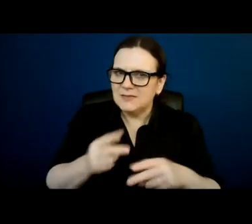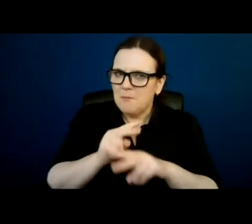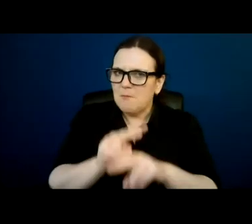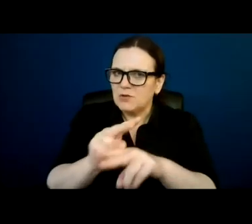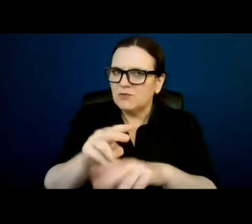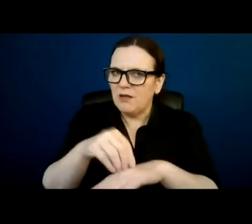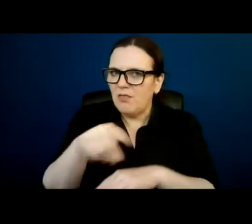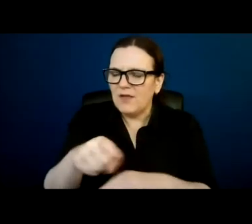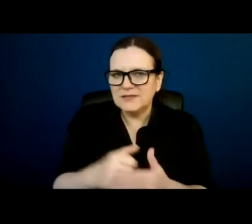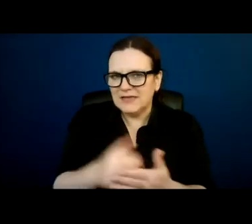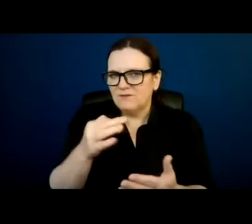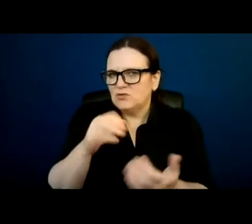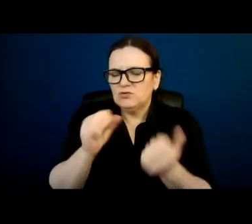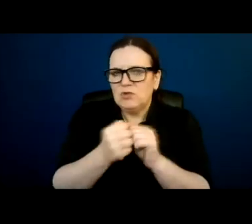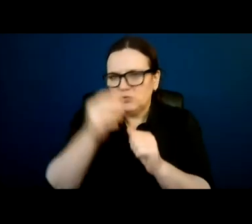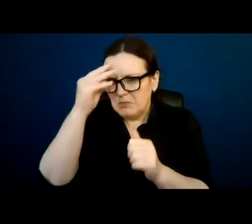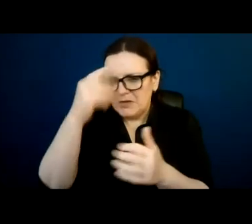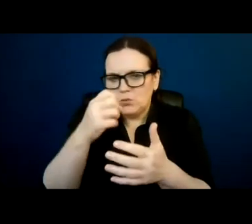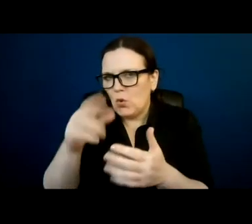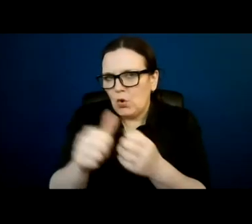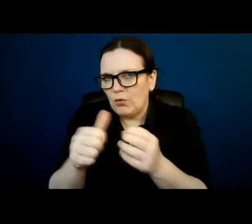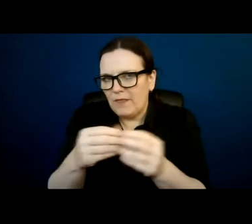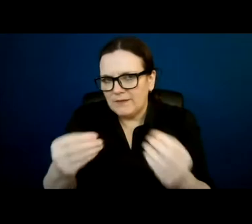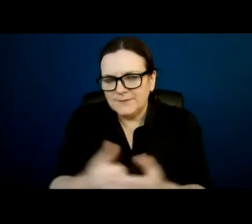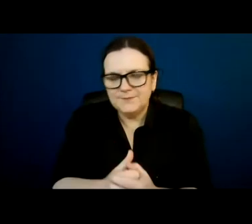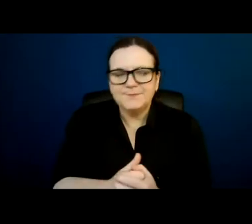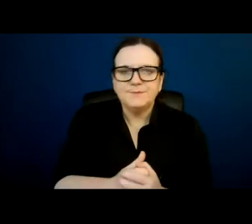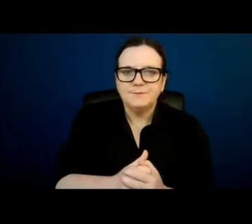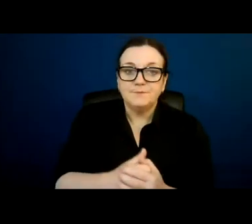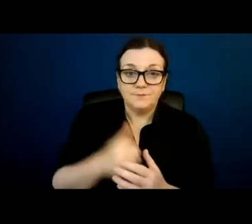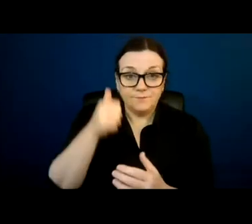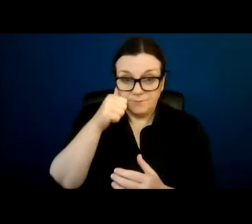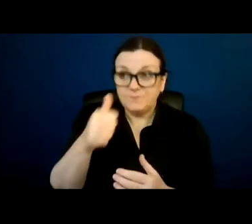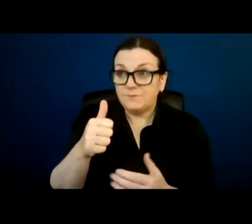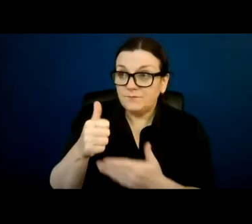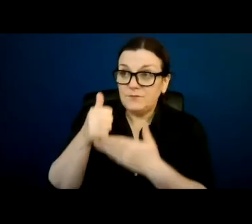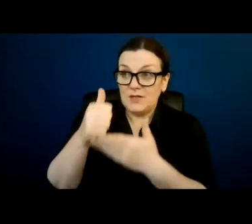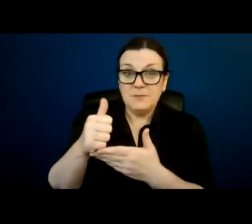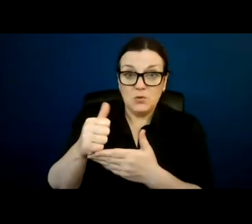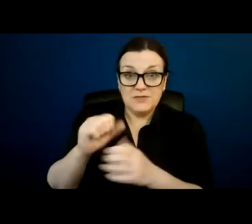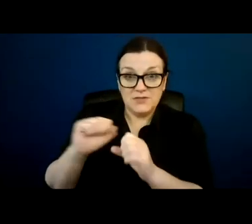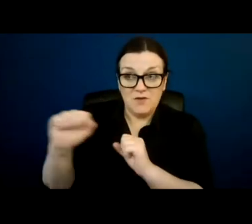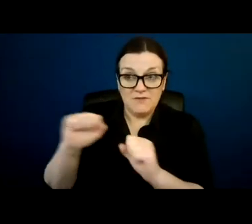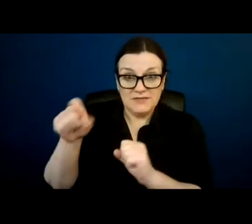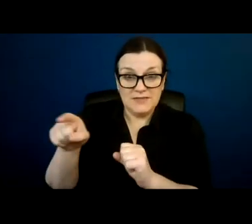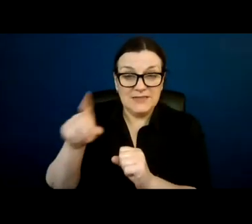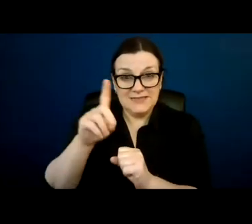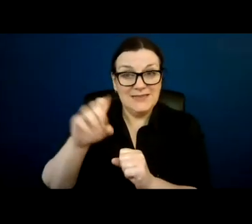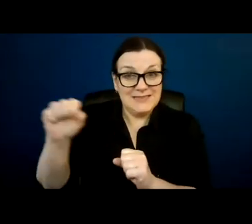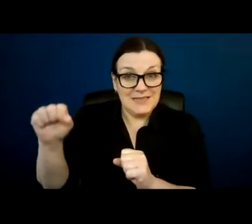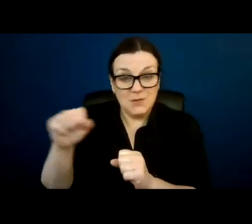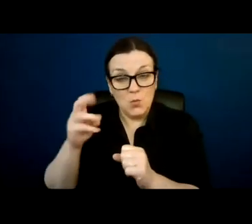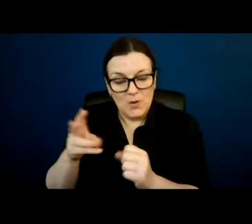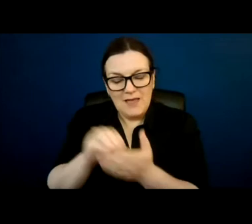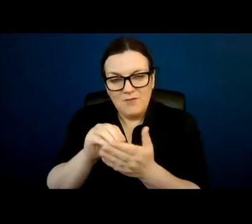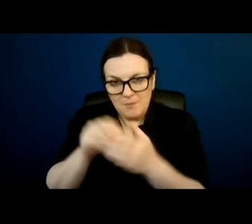aware that the director of the Decision-Making Support Service will have the power to investigate complaints in relation to any action by a decision